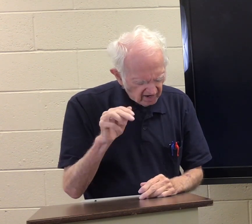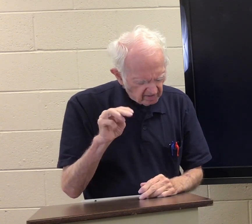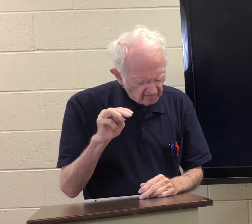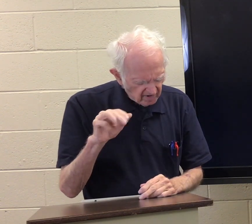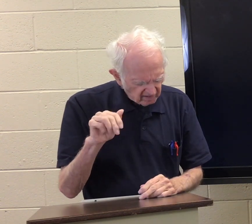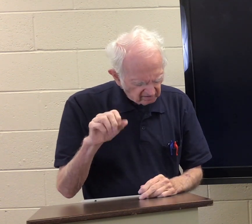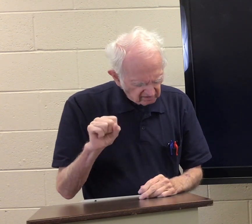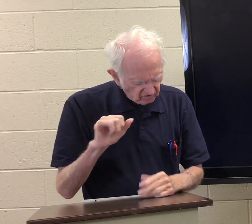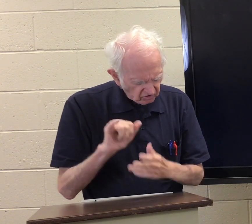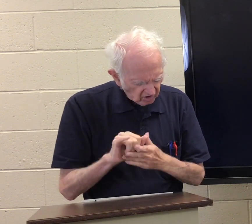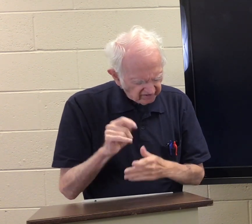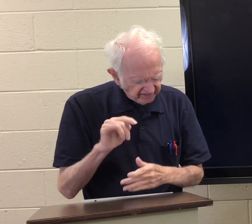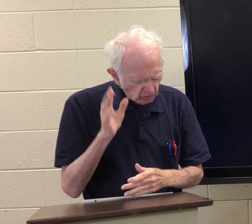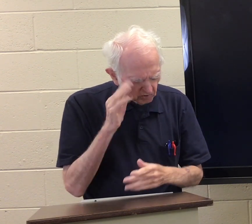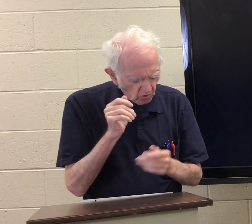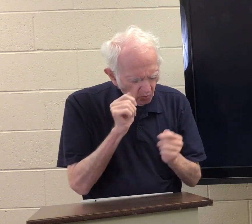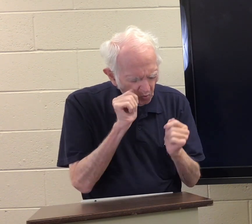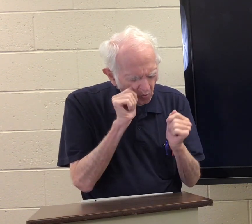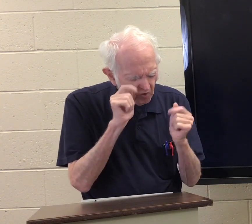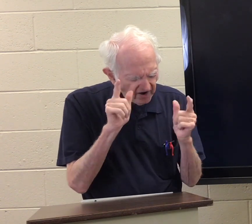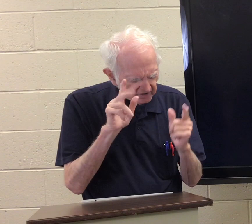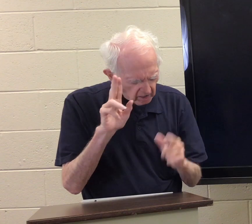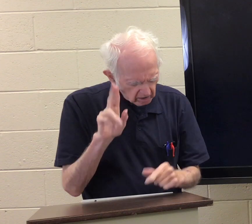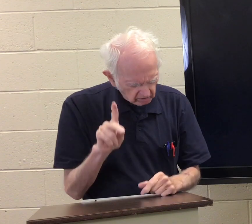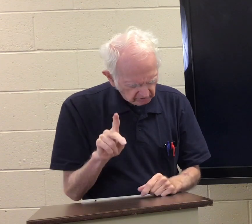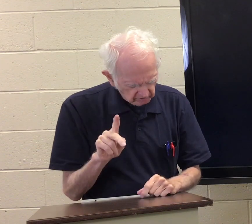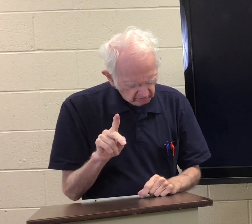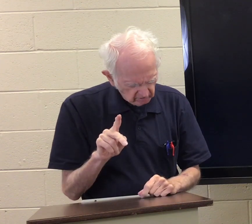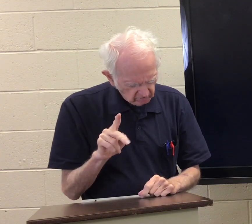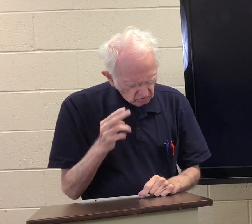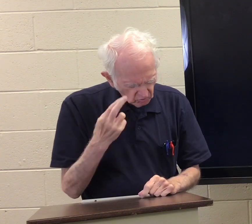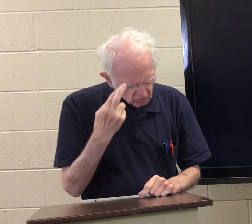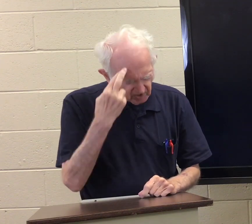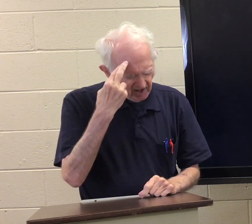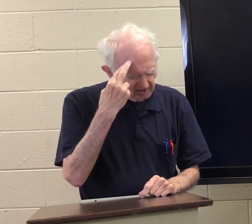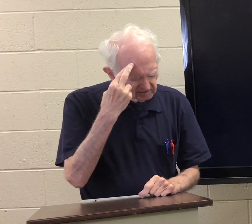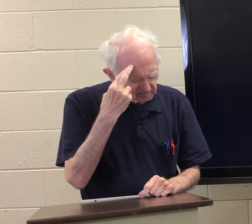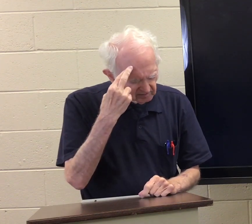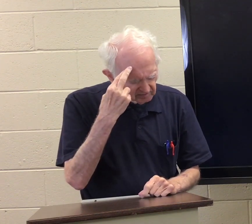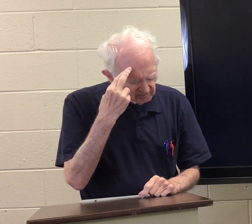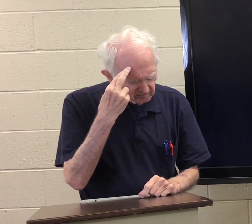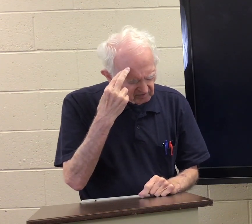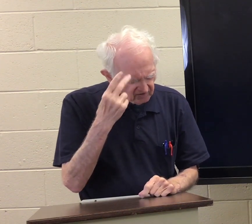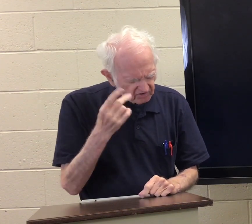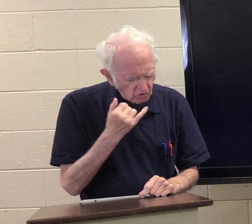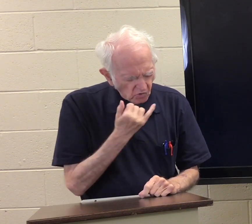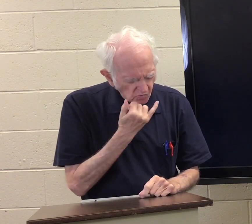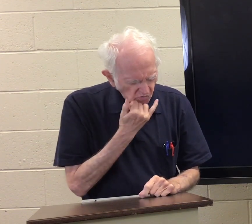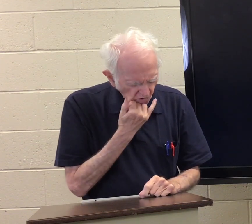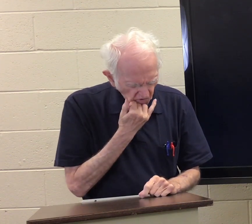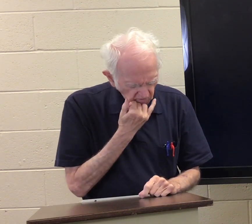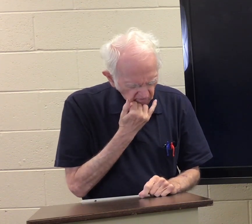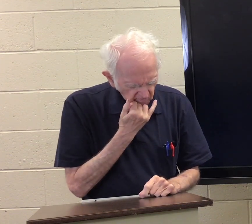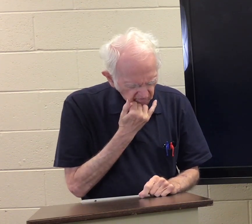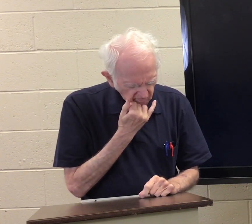for Hamas. That they will wake up. And realize that they are wrong.